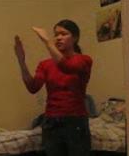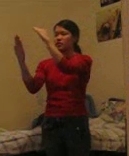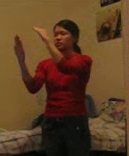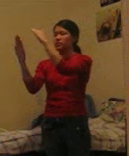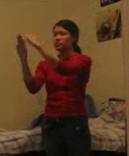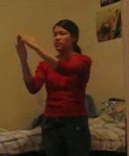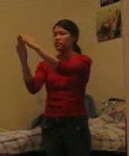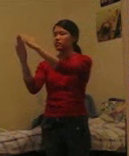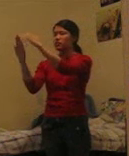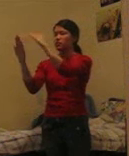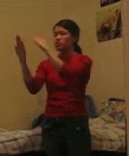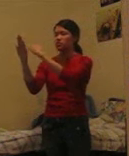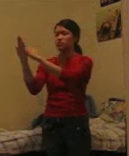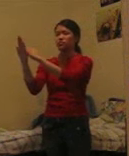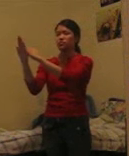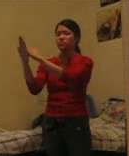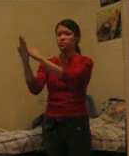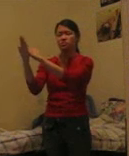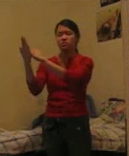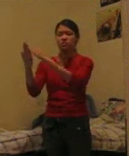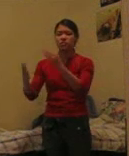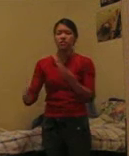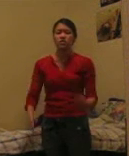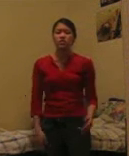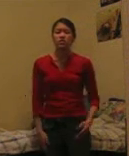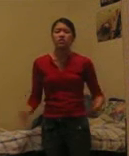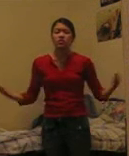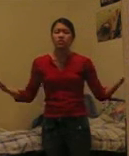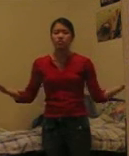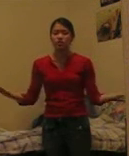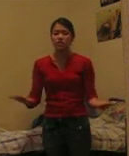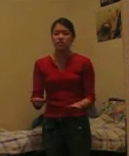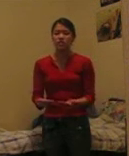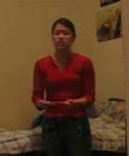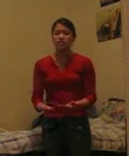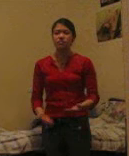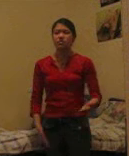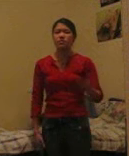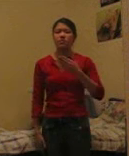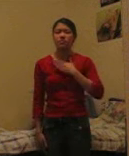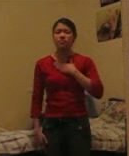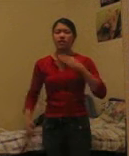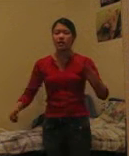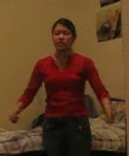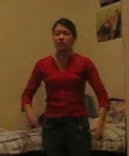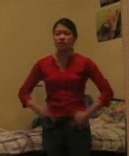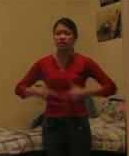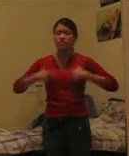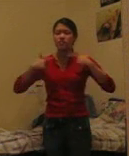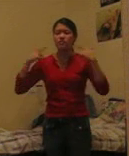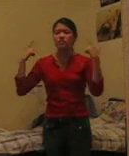list. Twice. Twice. One, two. So here's my lifelong